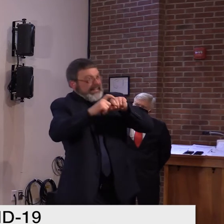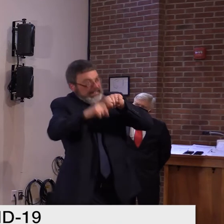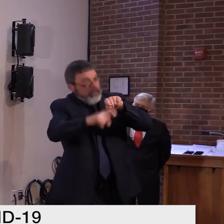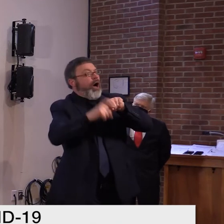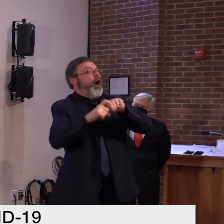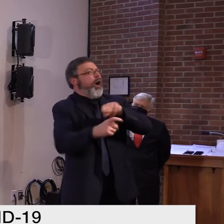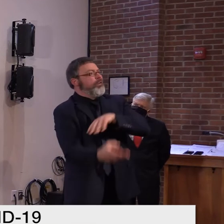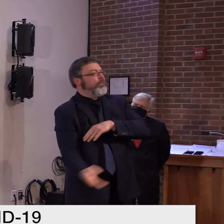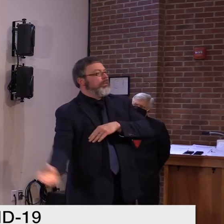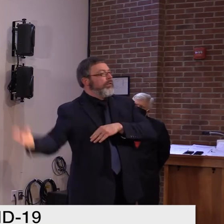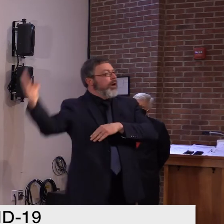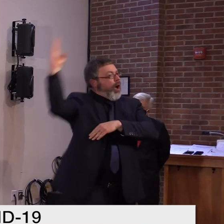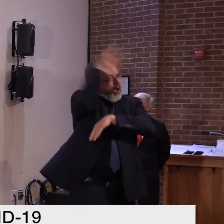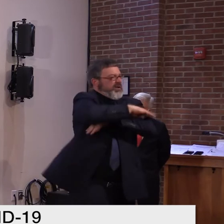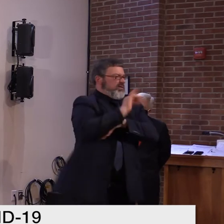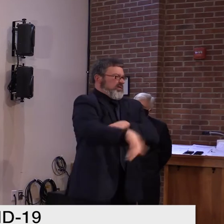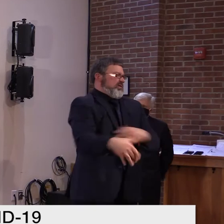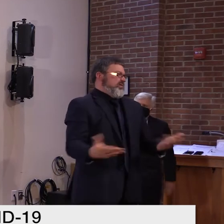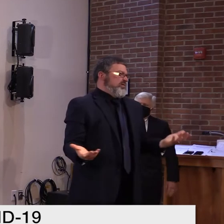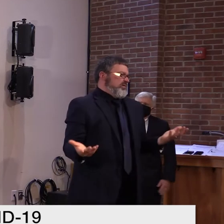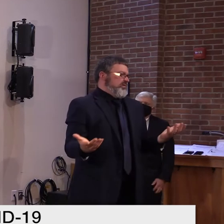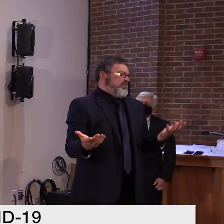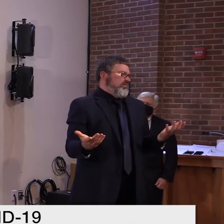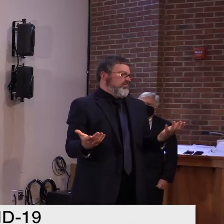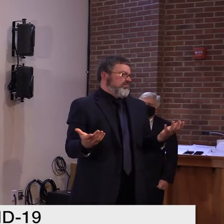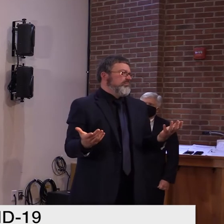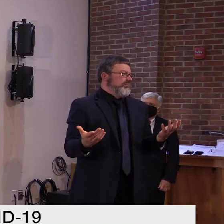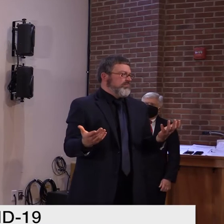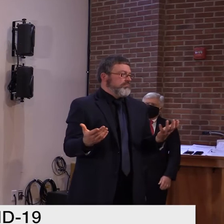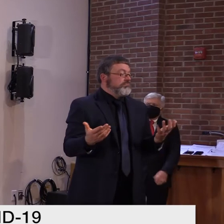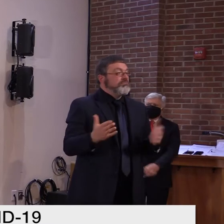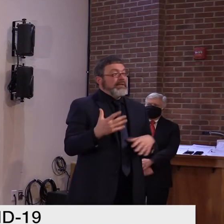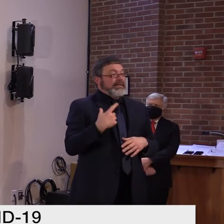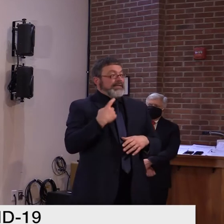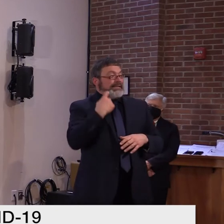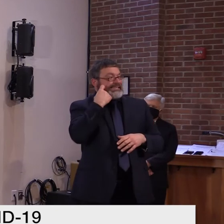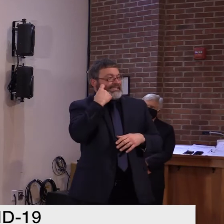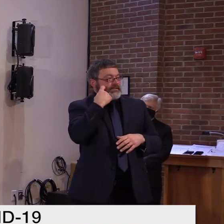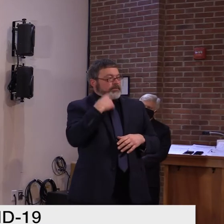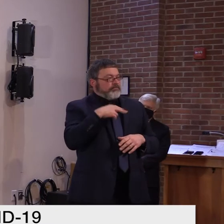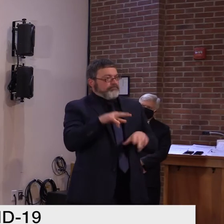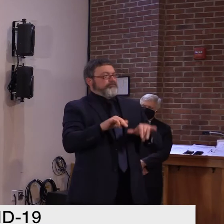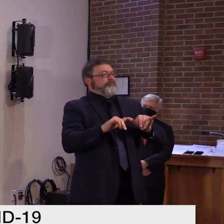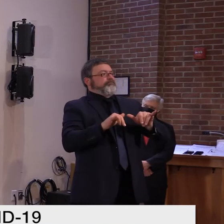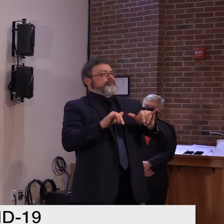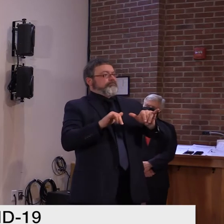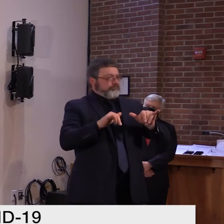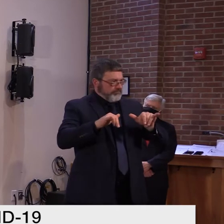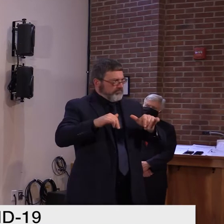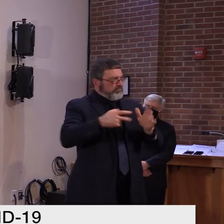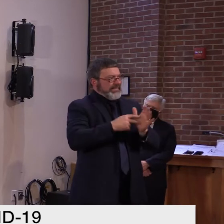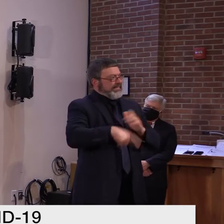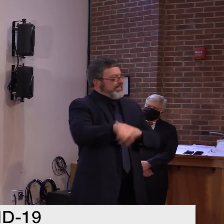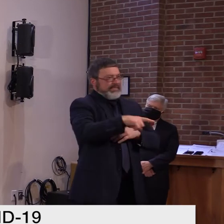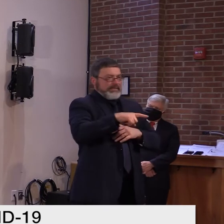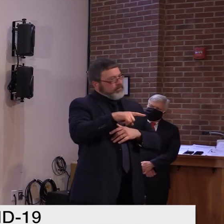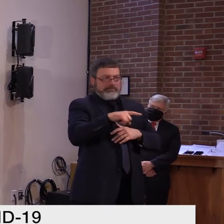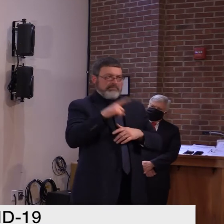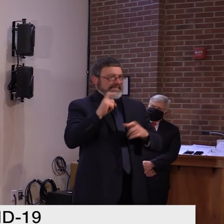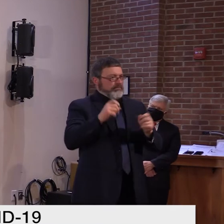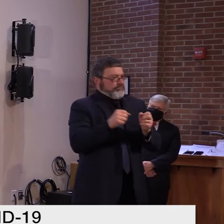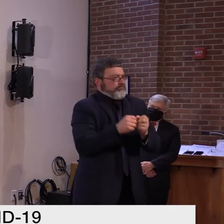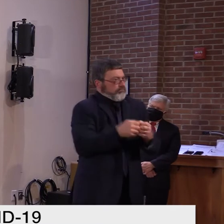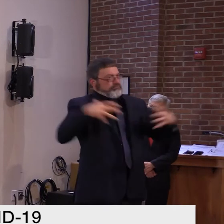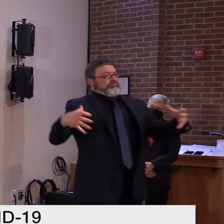um, sort of, our reserve contact tracing workforce at the health department and have additional resources coming